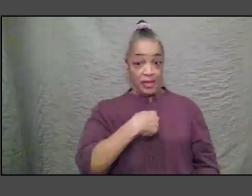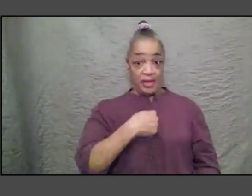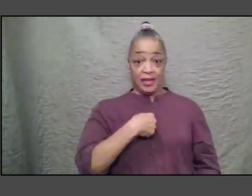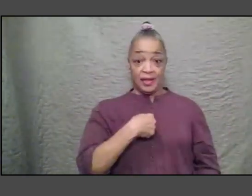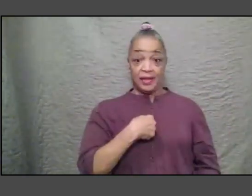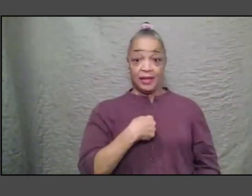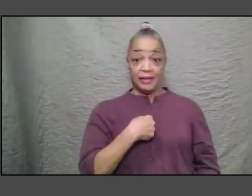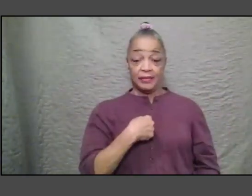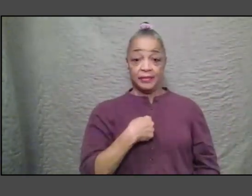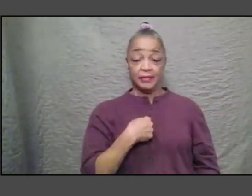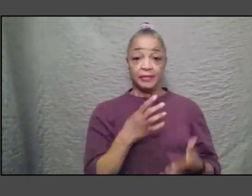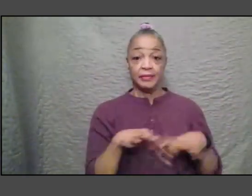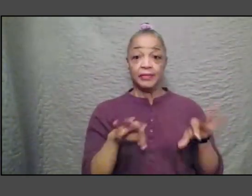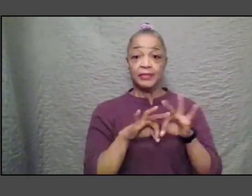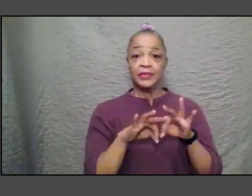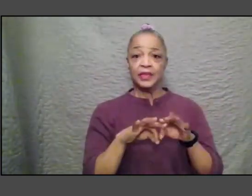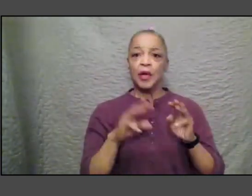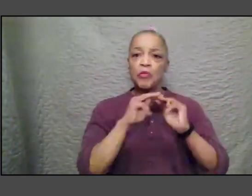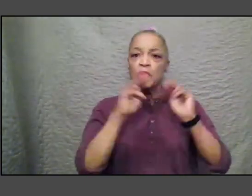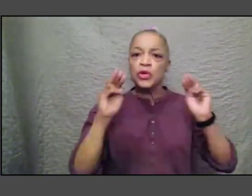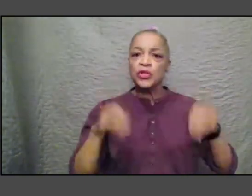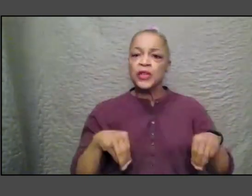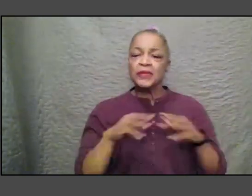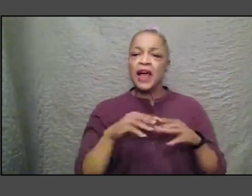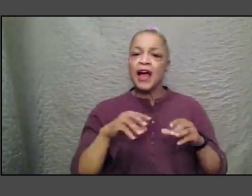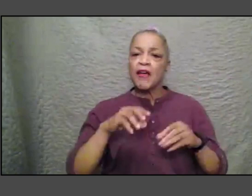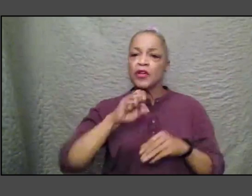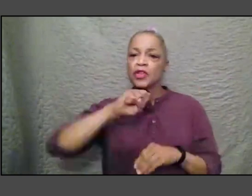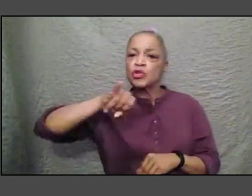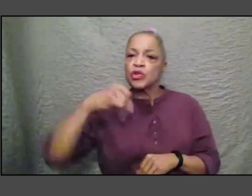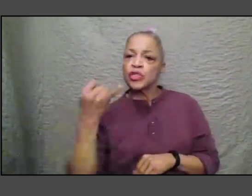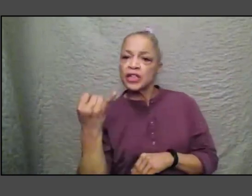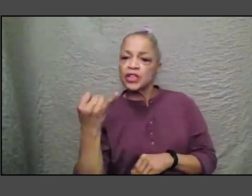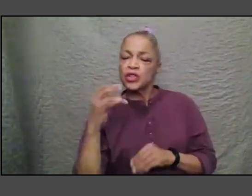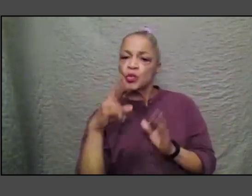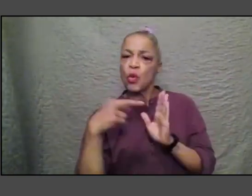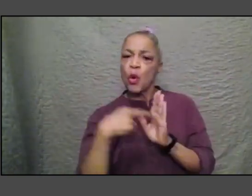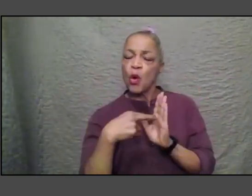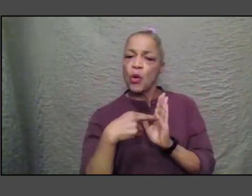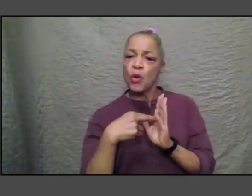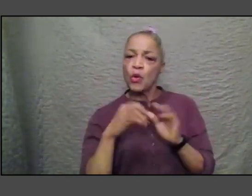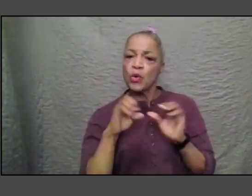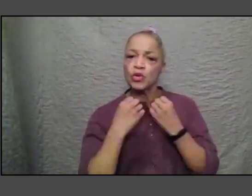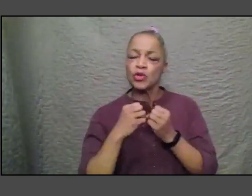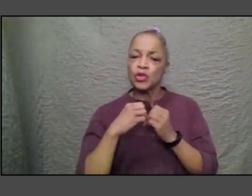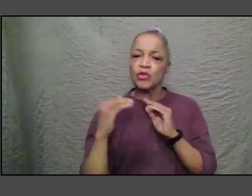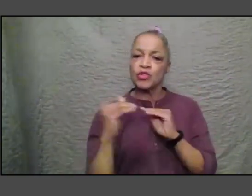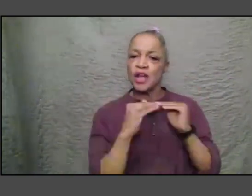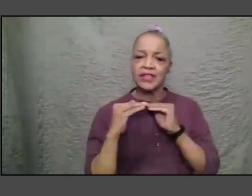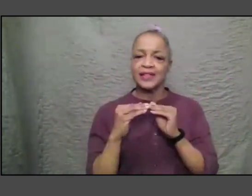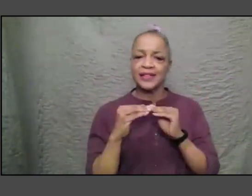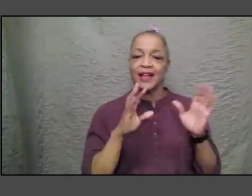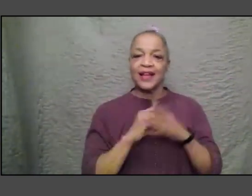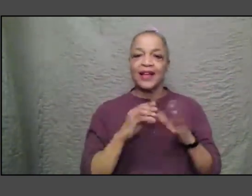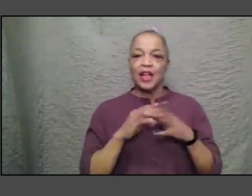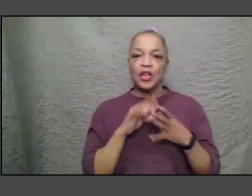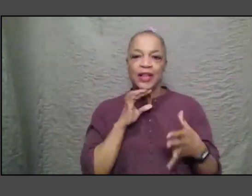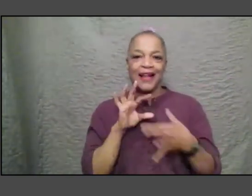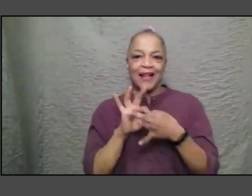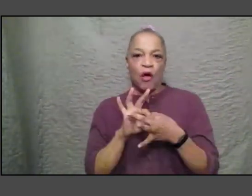museums play a social justice role how are they both the glue that holds nations together but how are they also forced to challenge